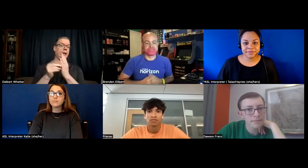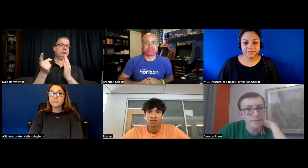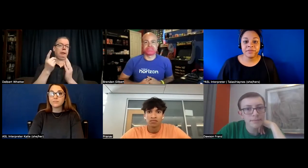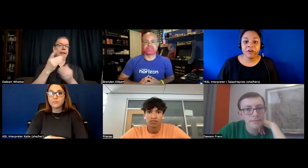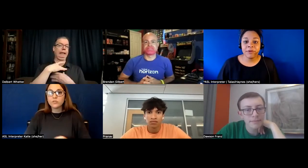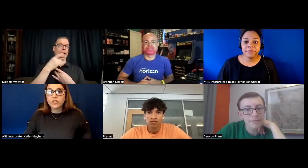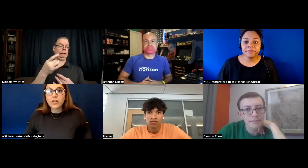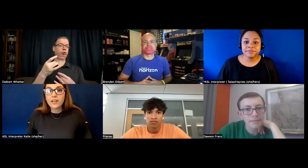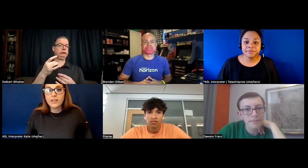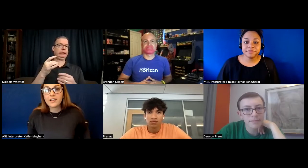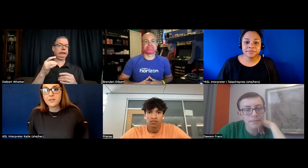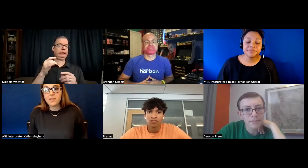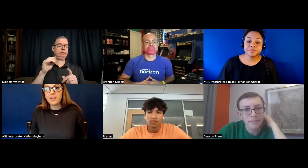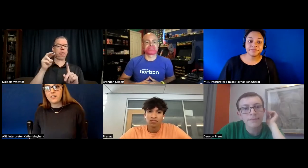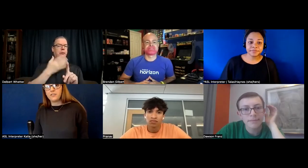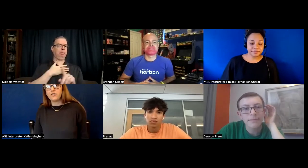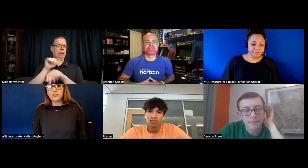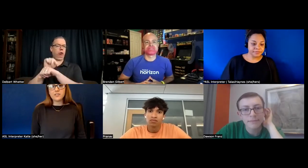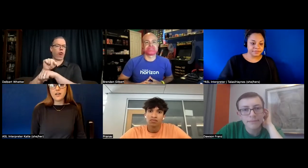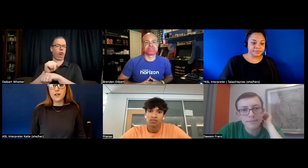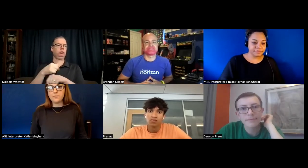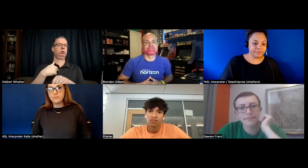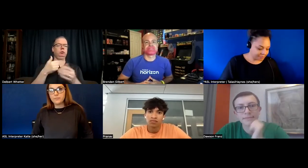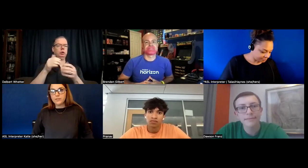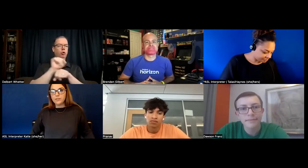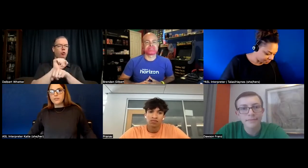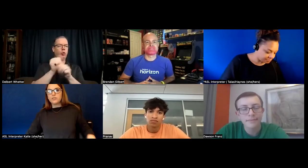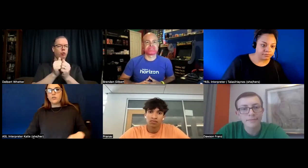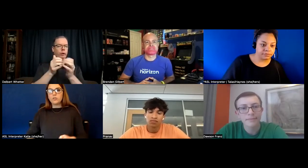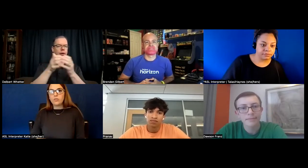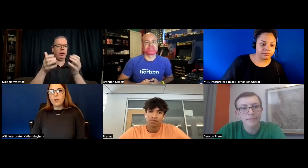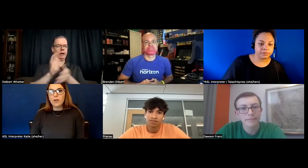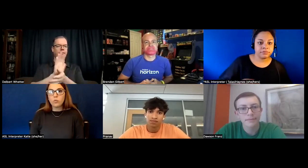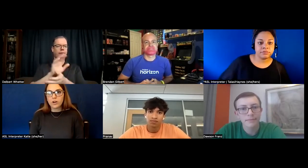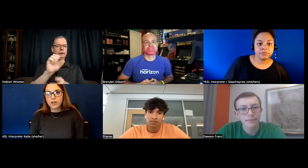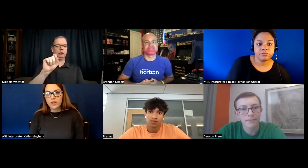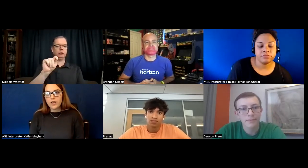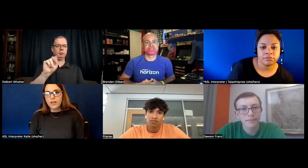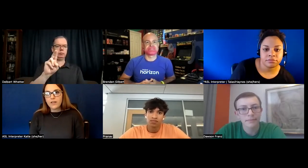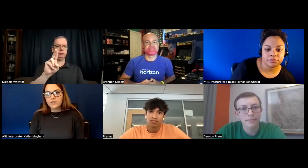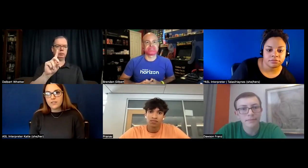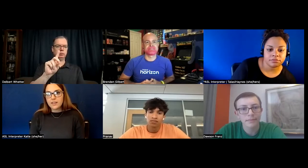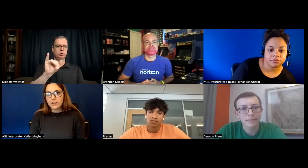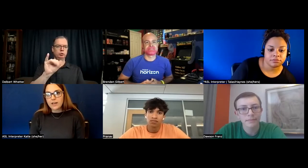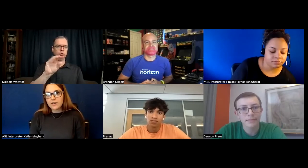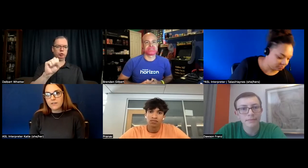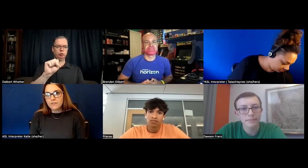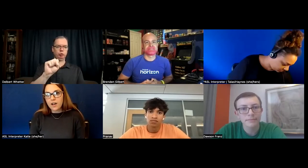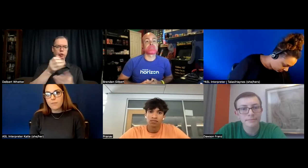they'll work sure i can add something of interest um so throughout my work i've seen that a lot of um